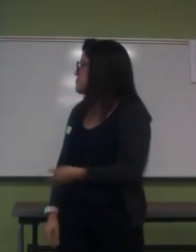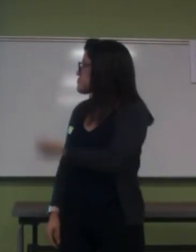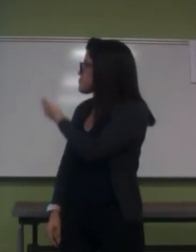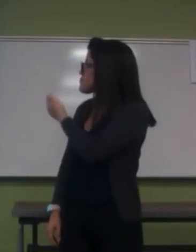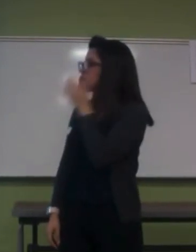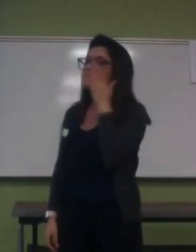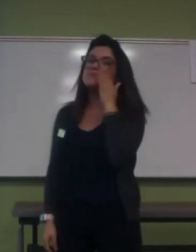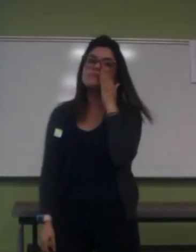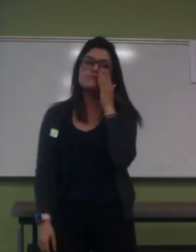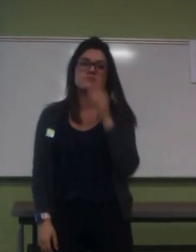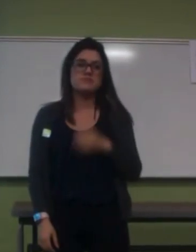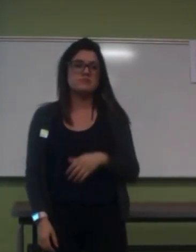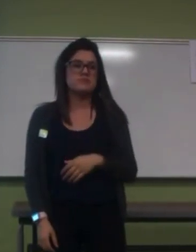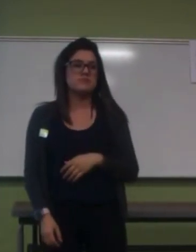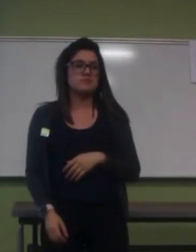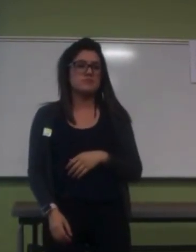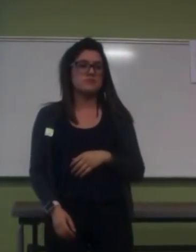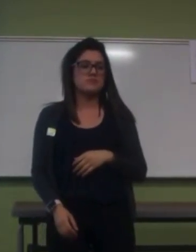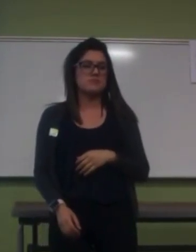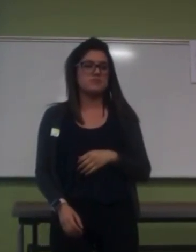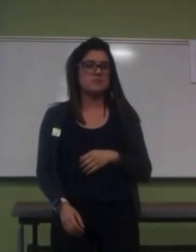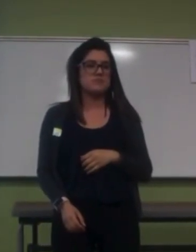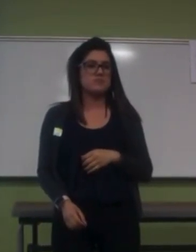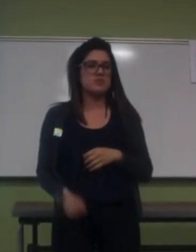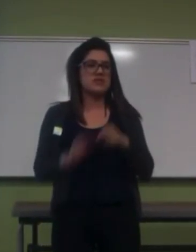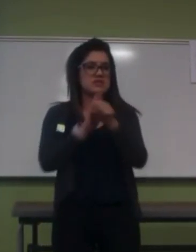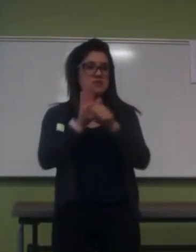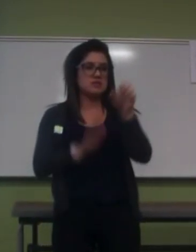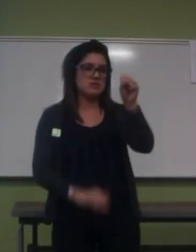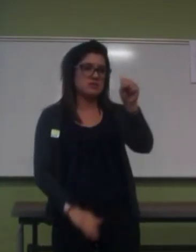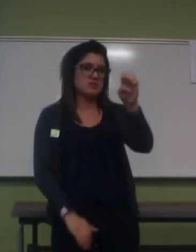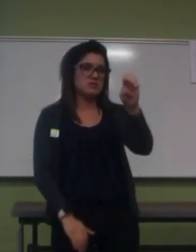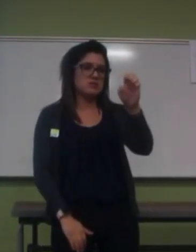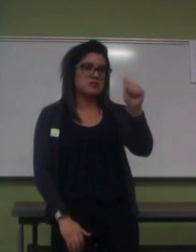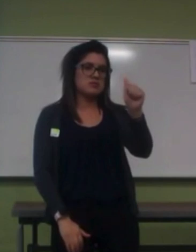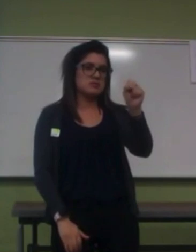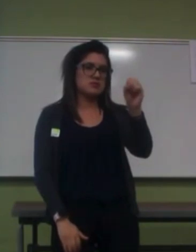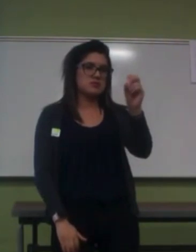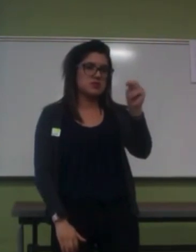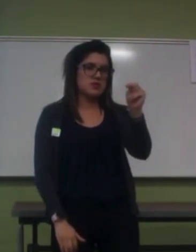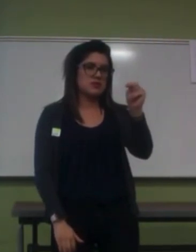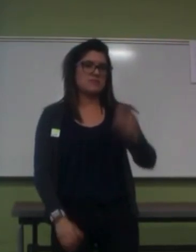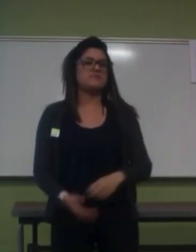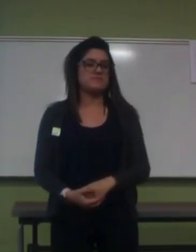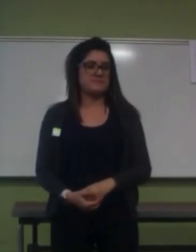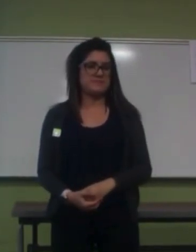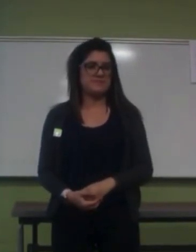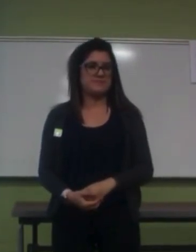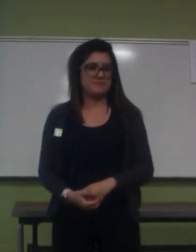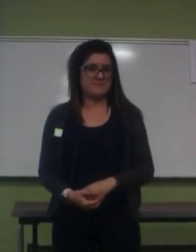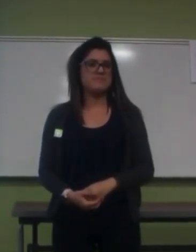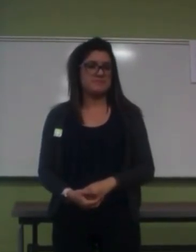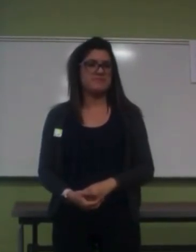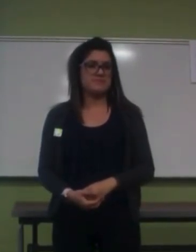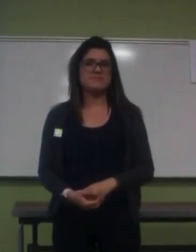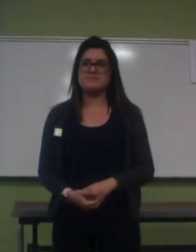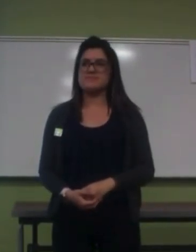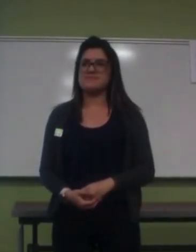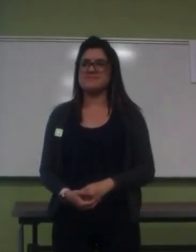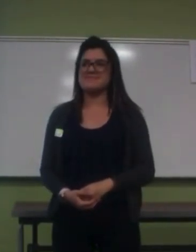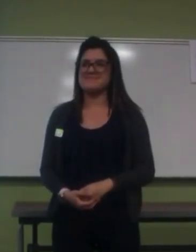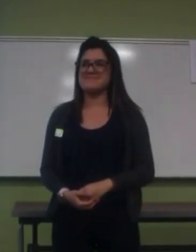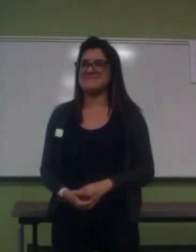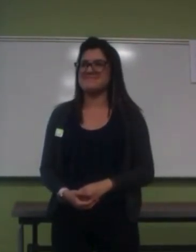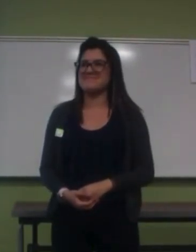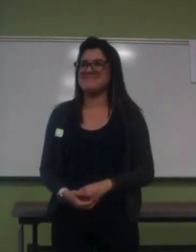So, now, we're moving on to the different personality traits that each of the zodiac signs have. So,